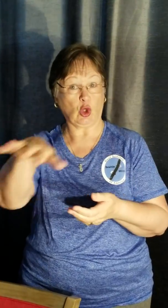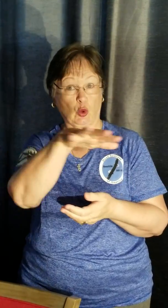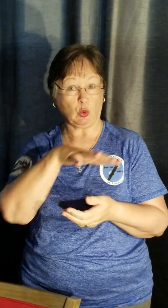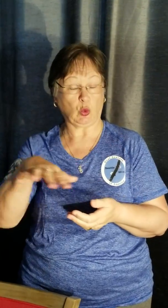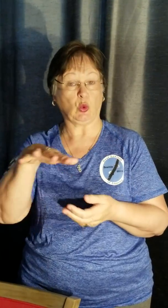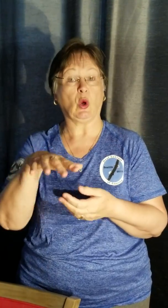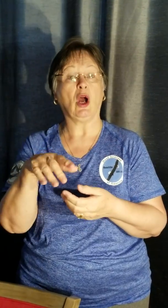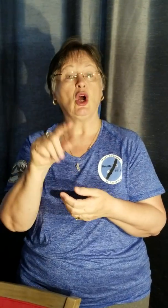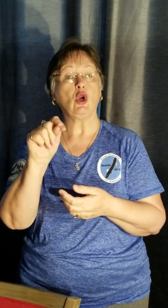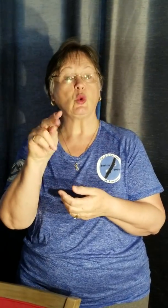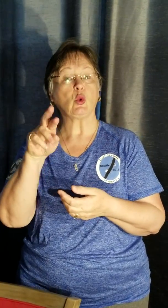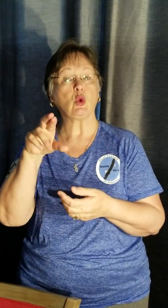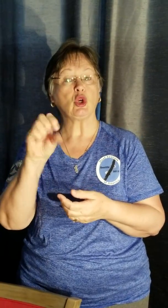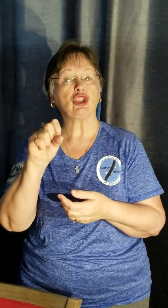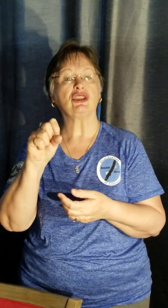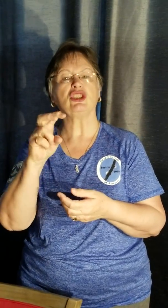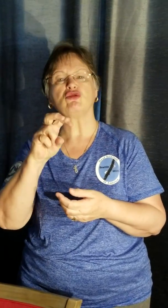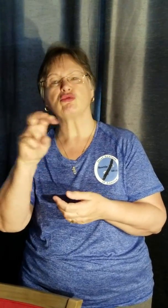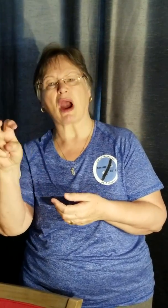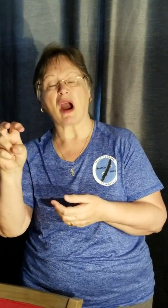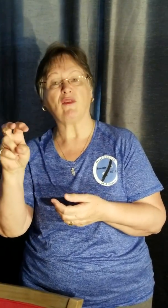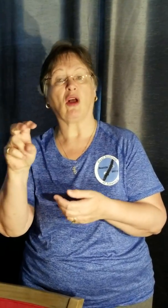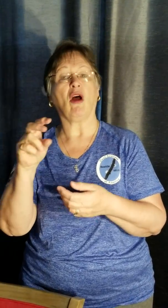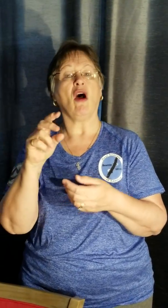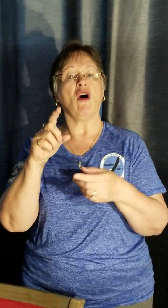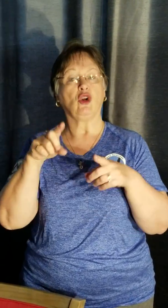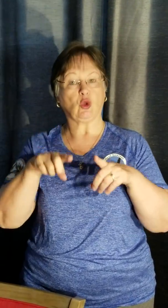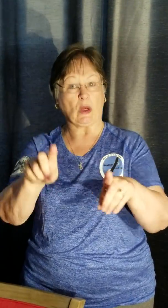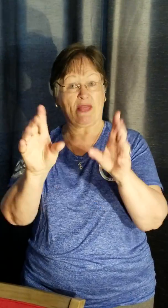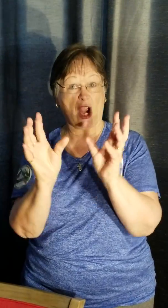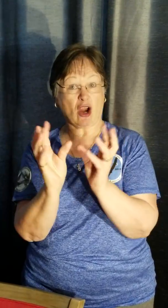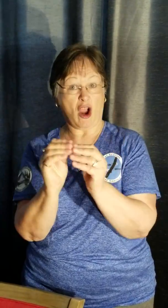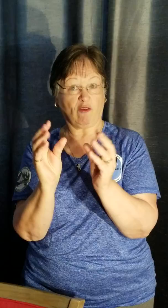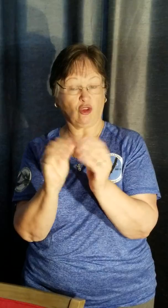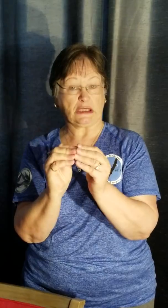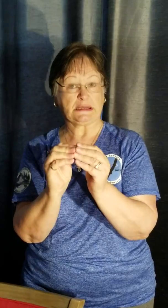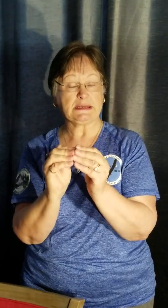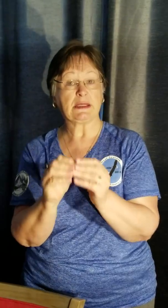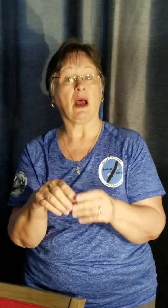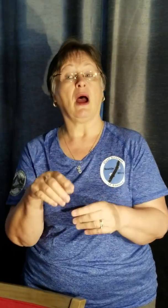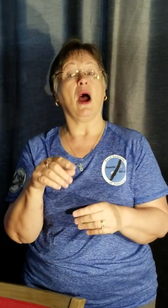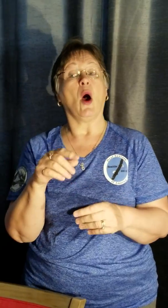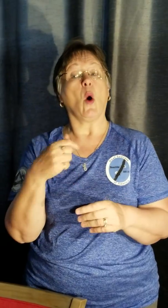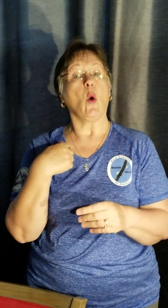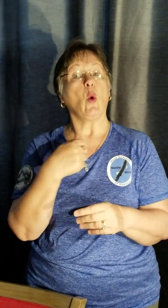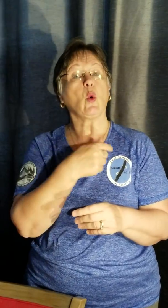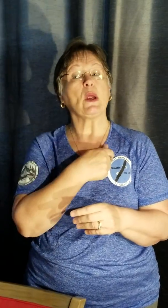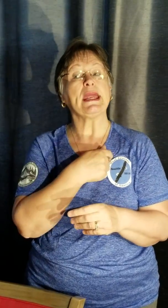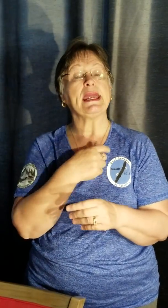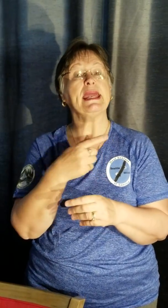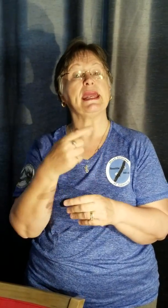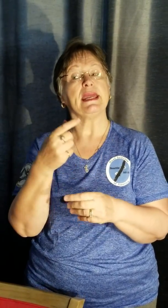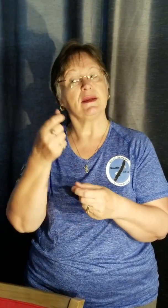Griffiths. Great. Fine.